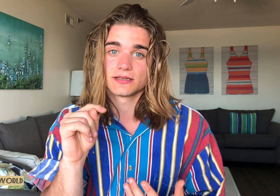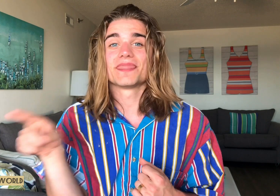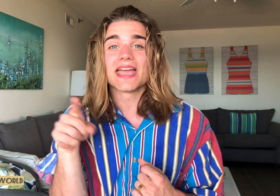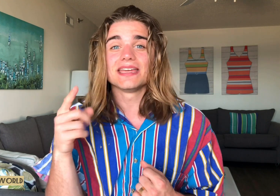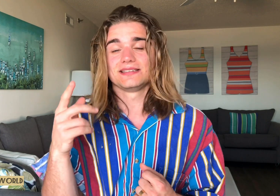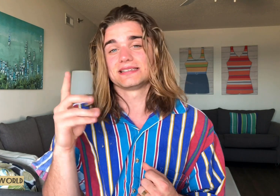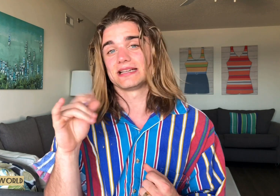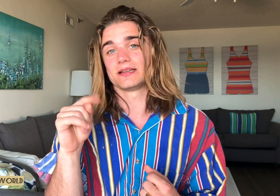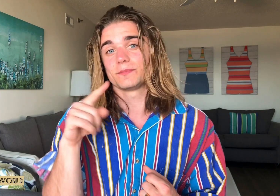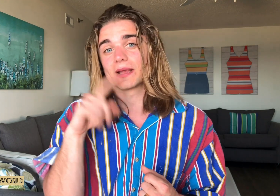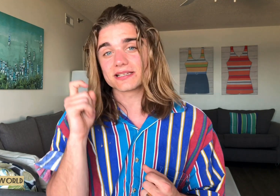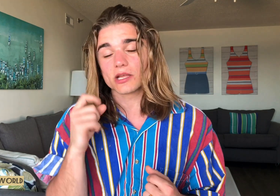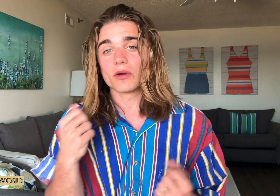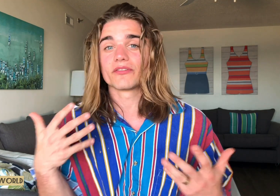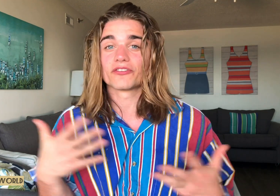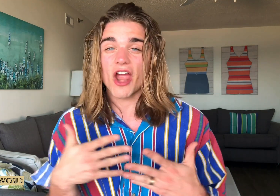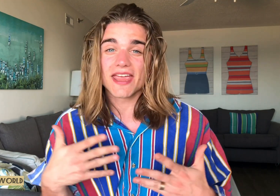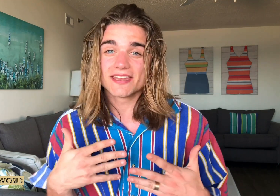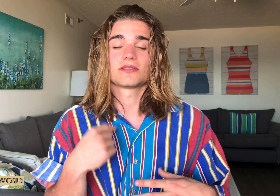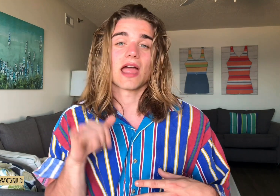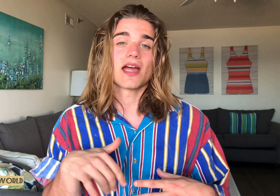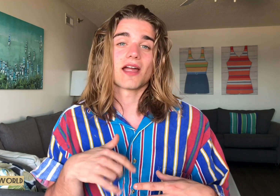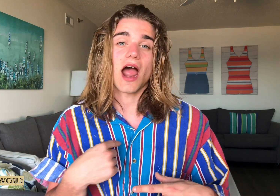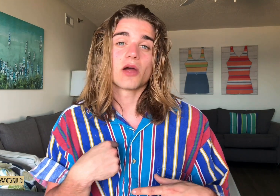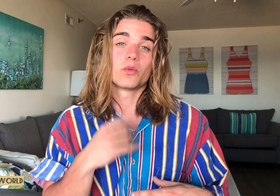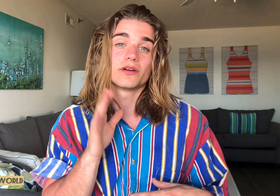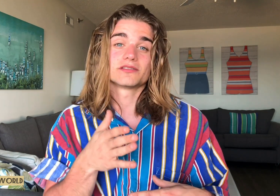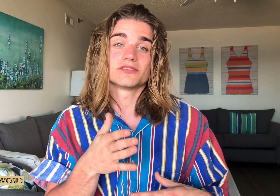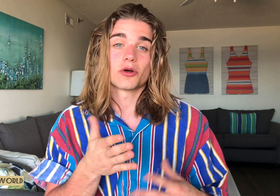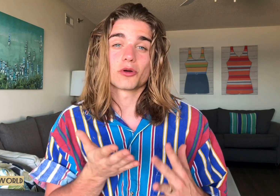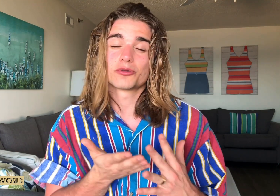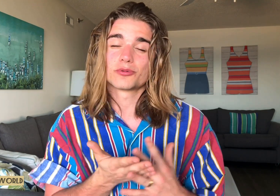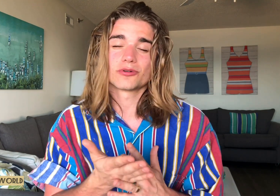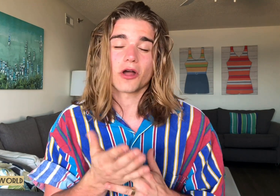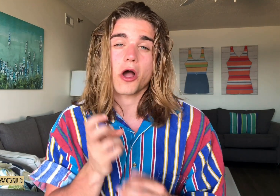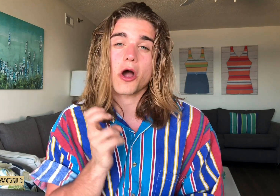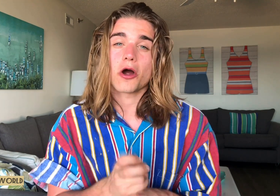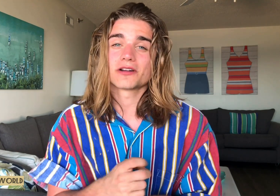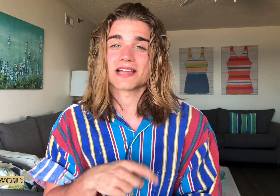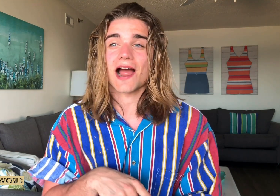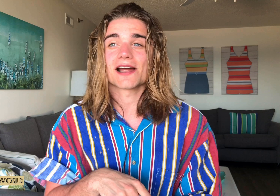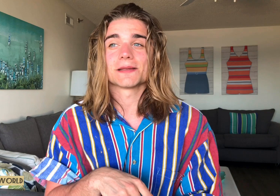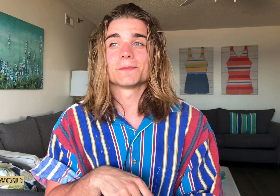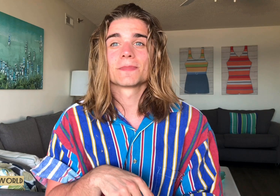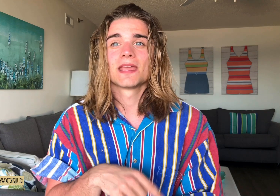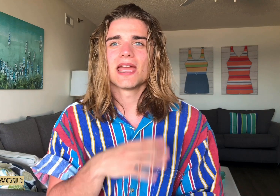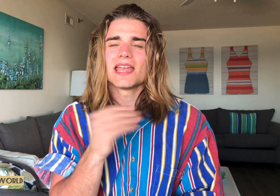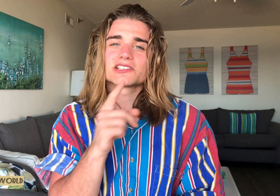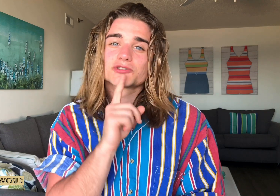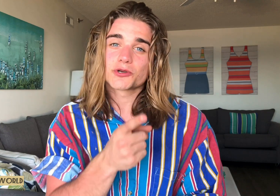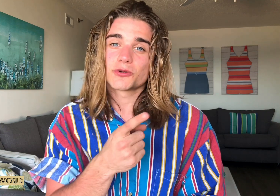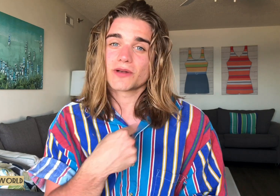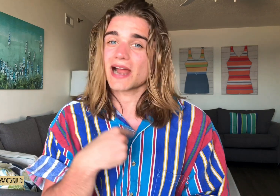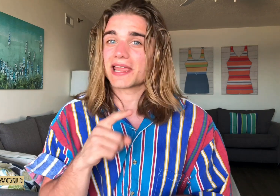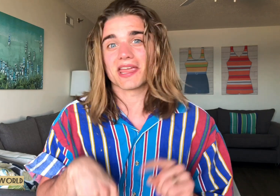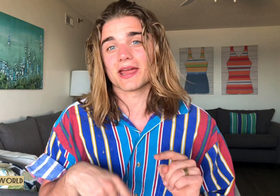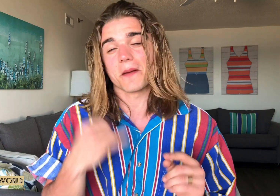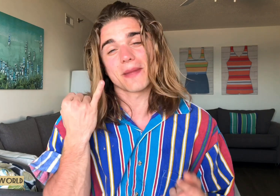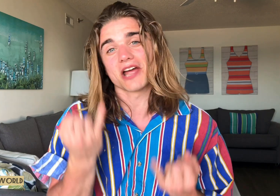They did it because they were afraid that I would, go through it a hard time. And it's true. I can't imagine